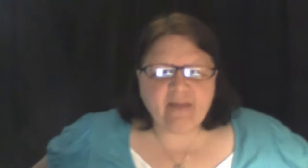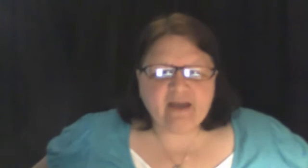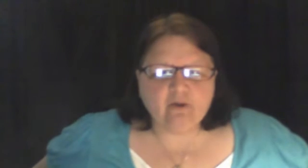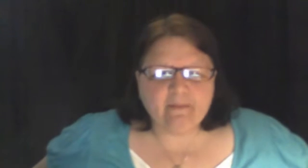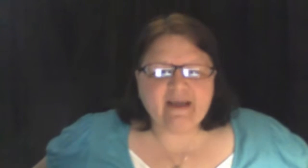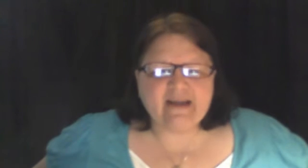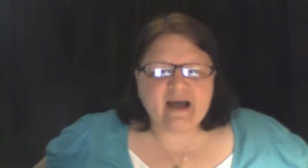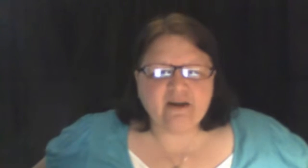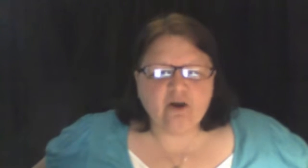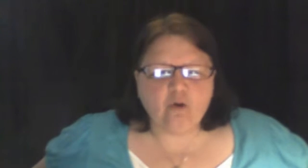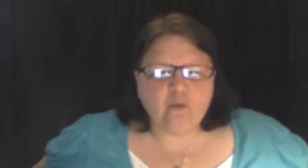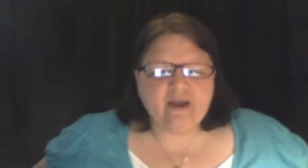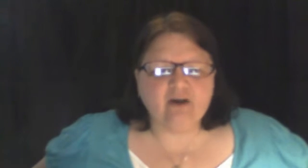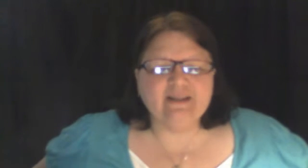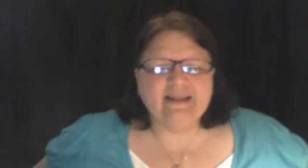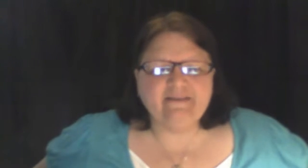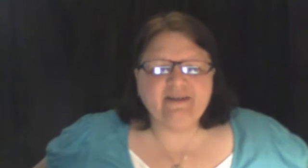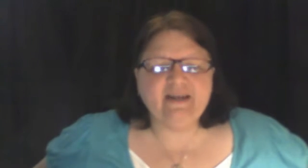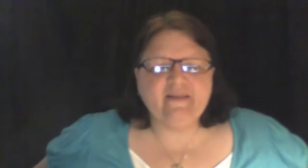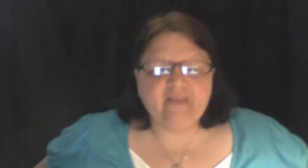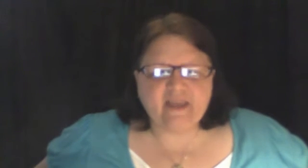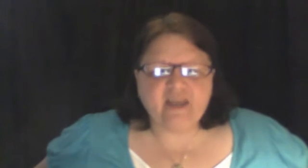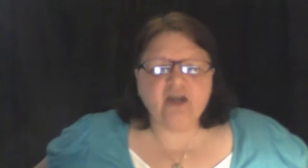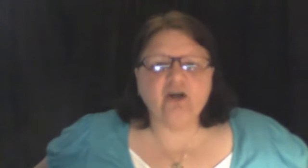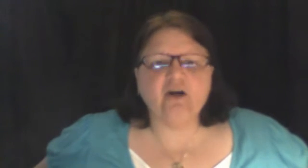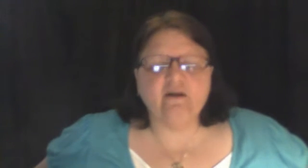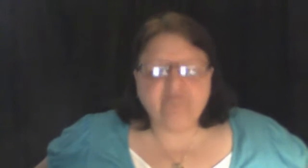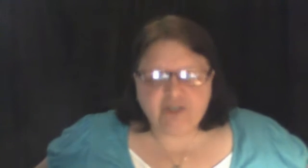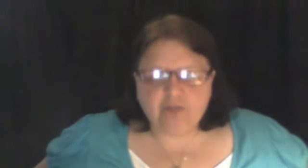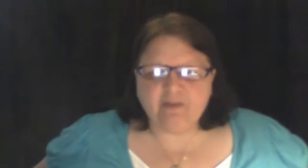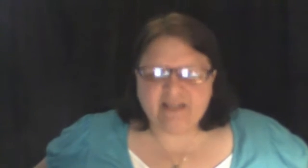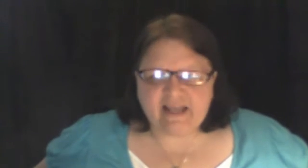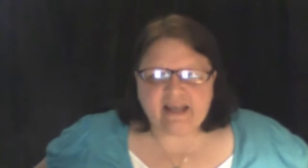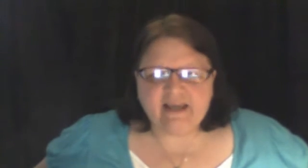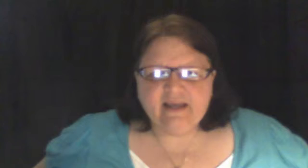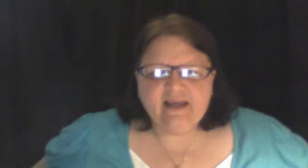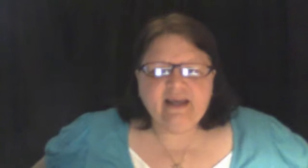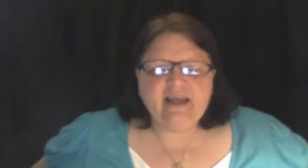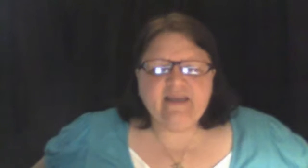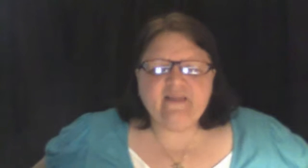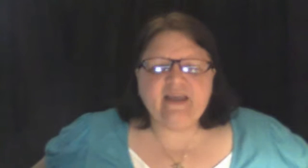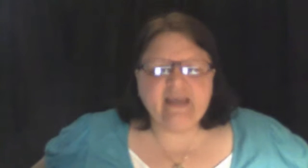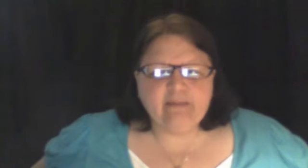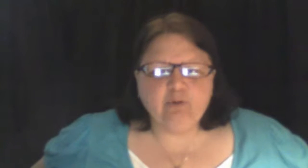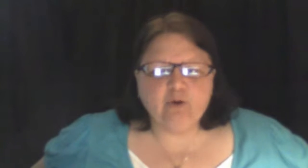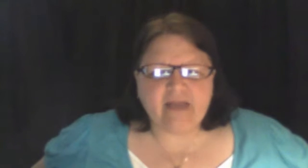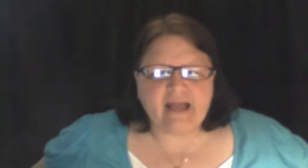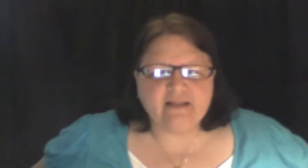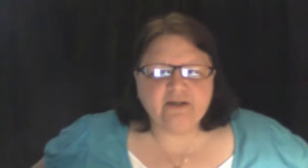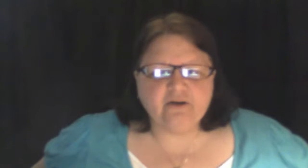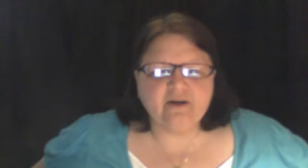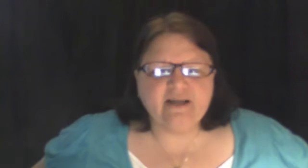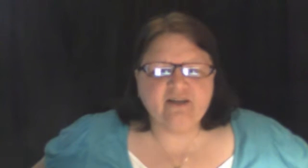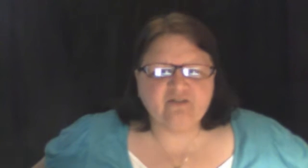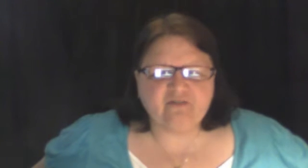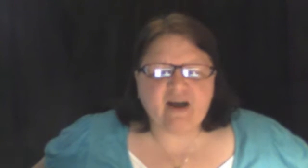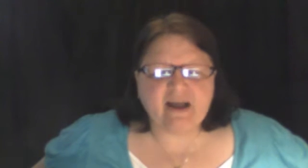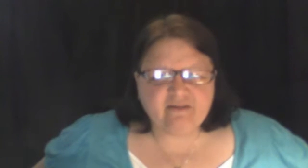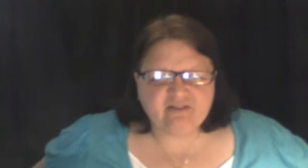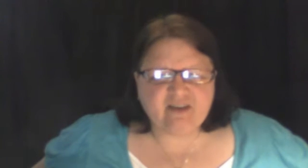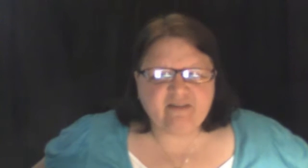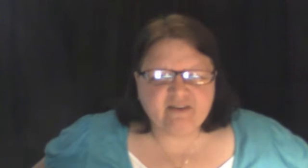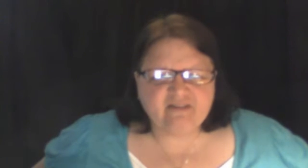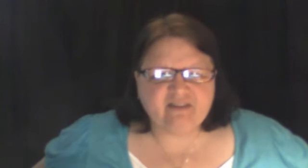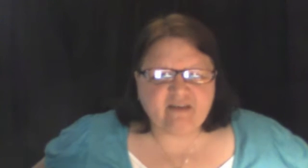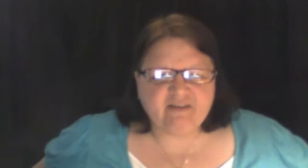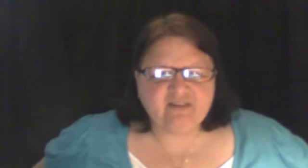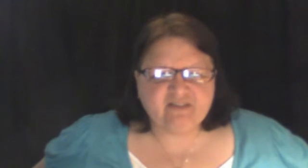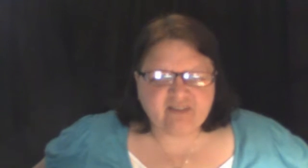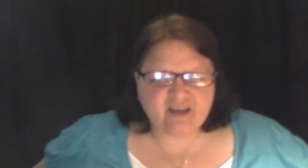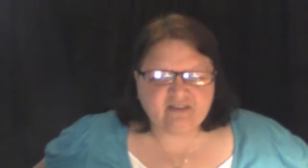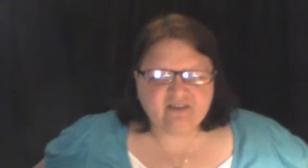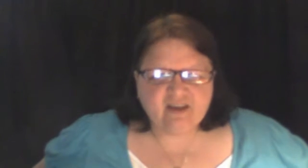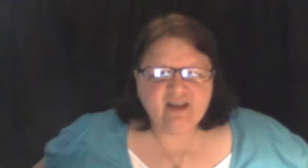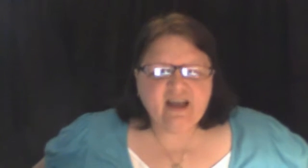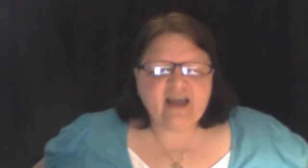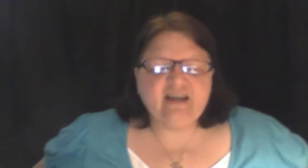may or may not know, we are living in the year of Jubilee. In the Hebrew calendar, it is 5776 and